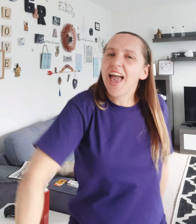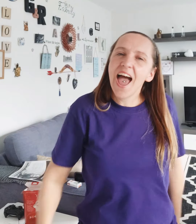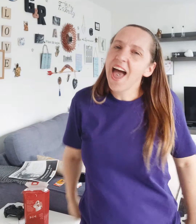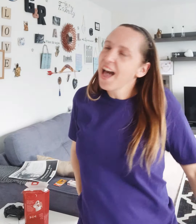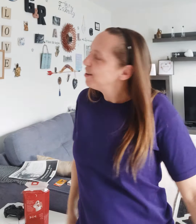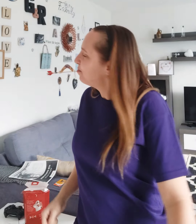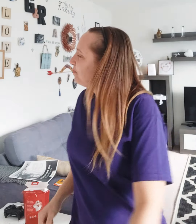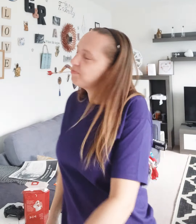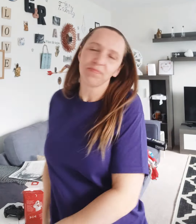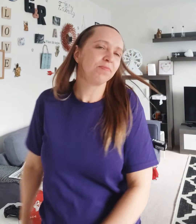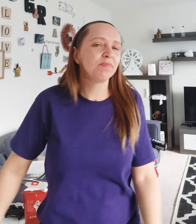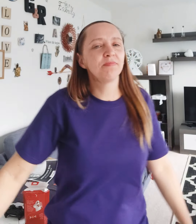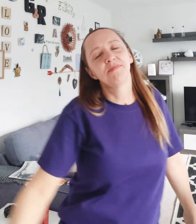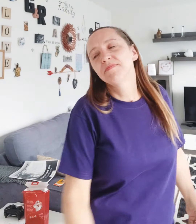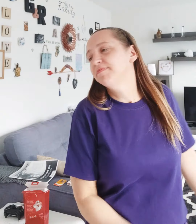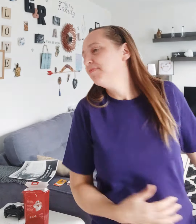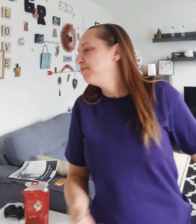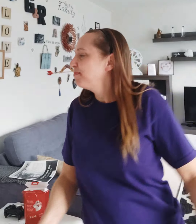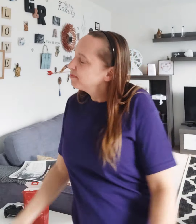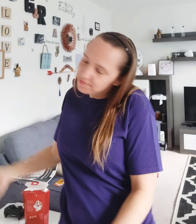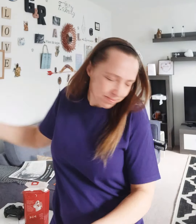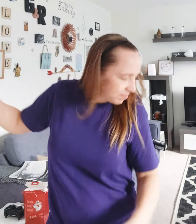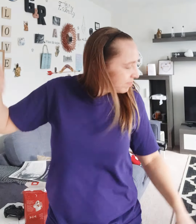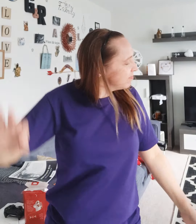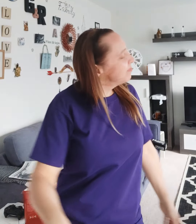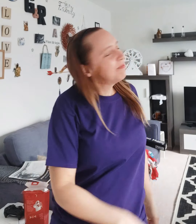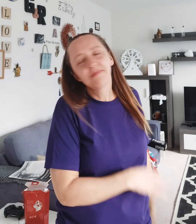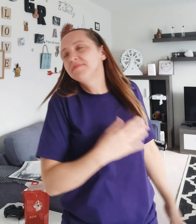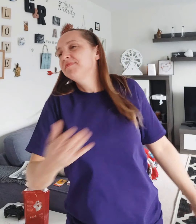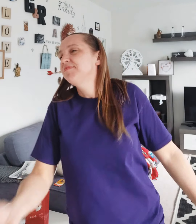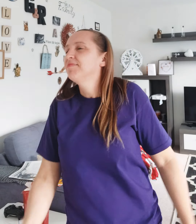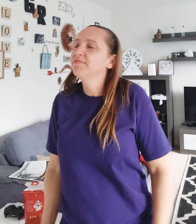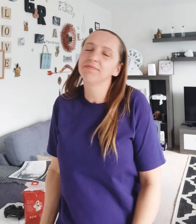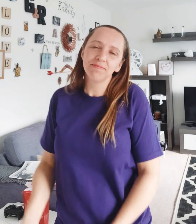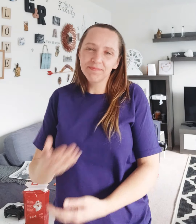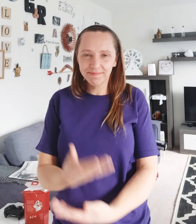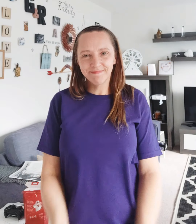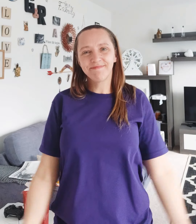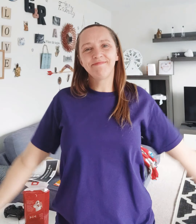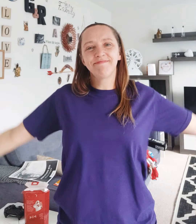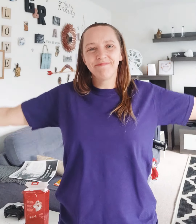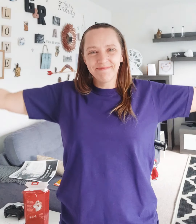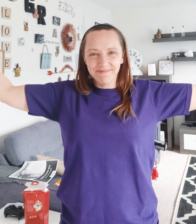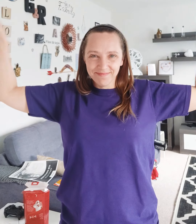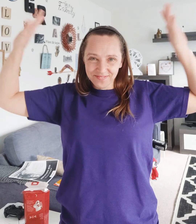it's clear, I'll I'm not joking, won't for